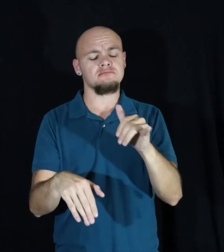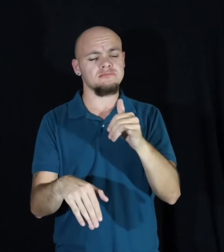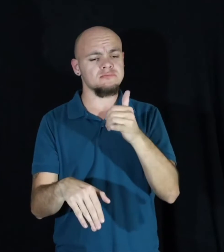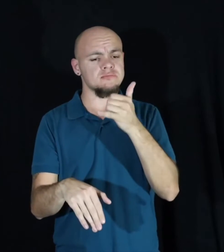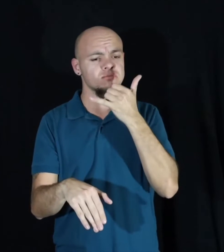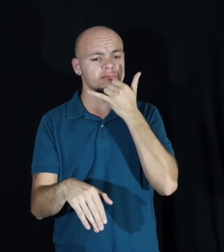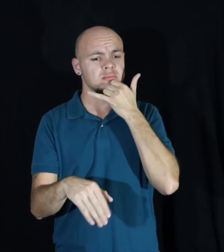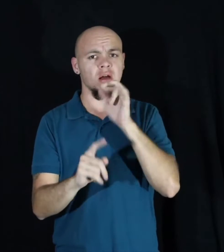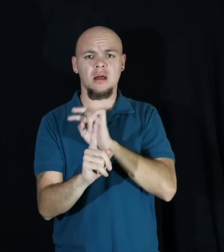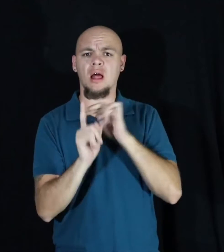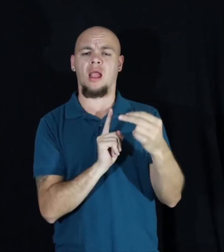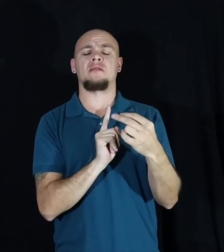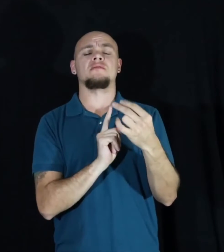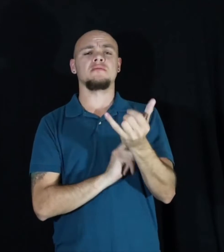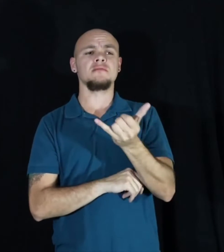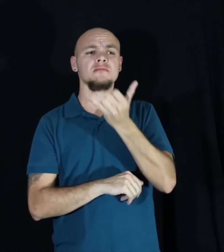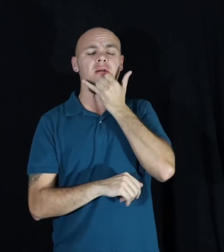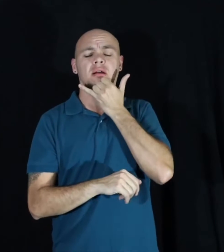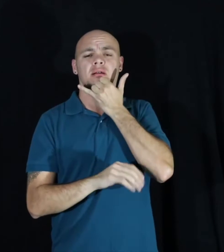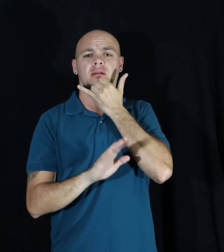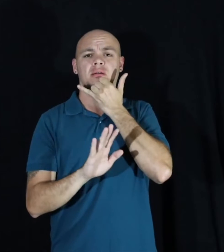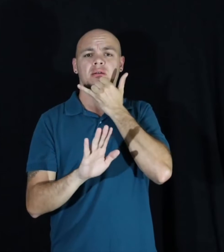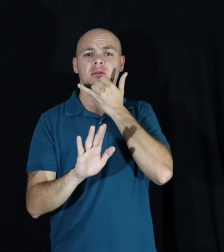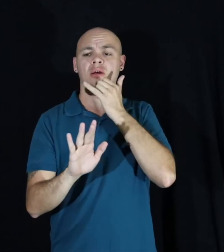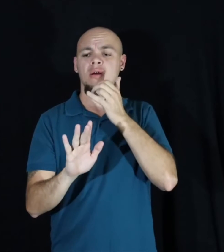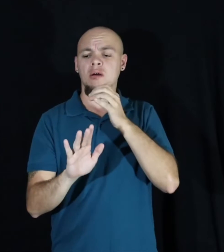or taken so lightly.